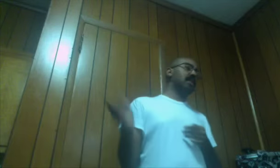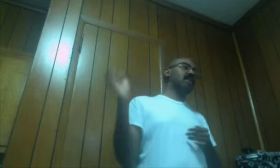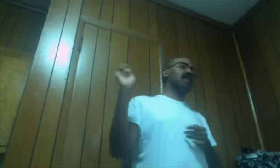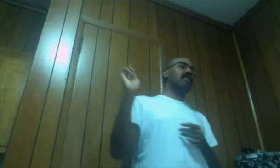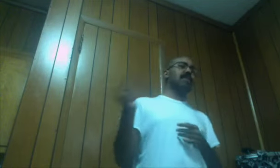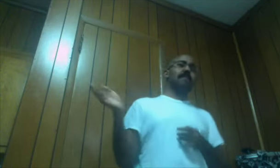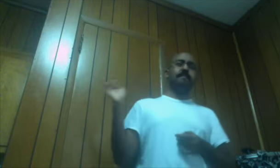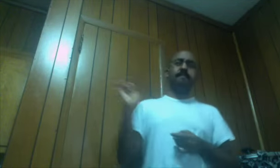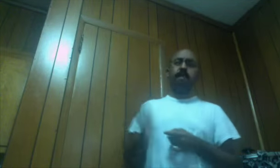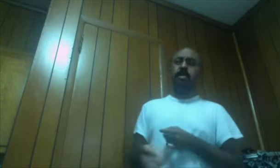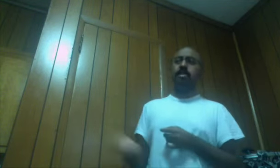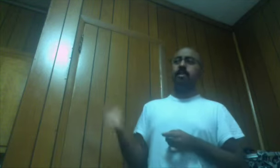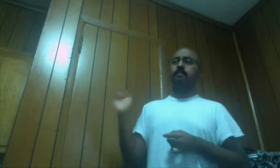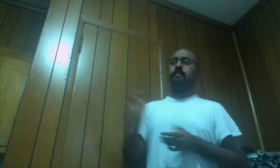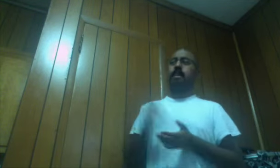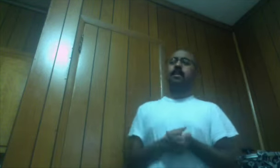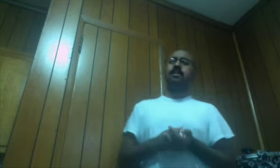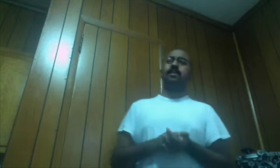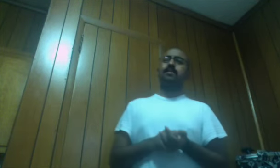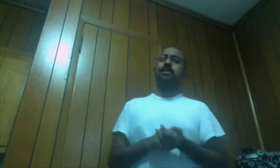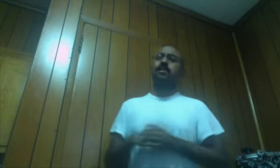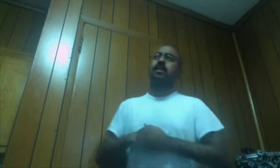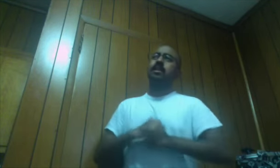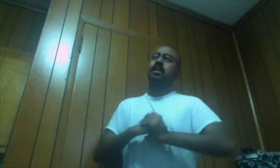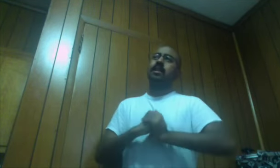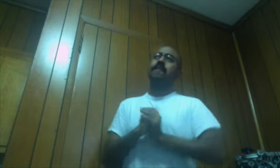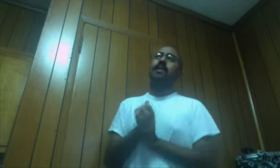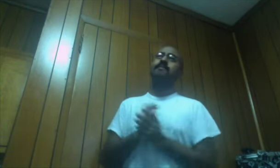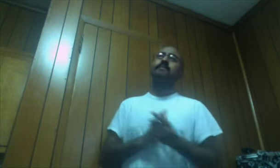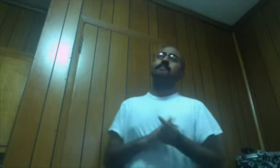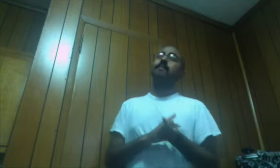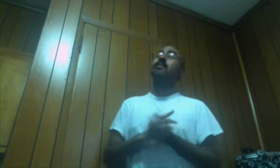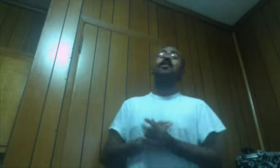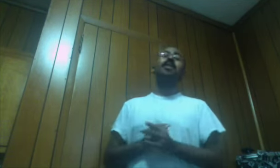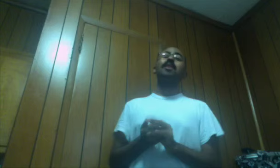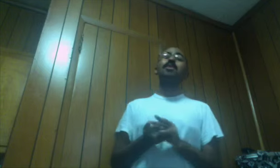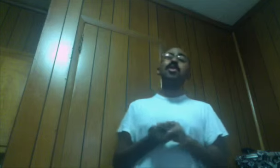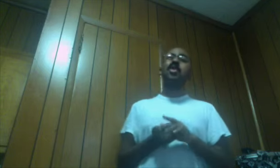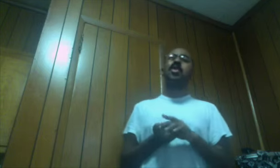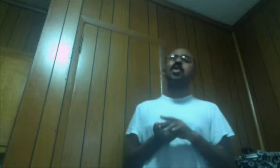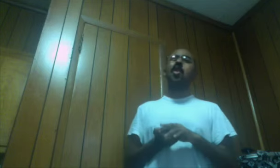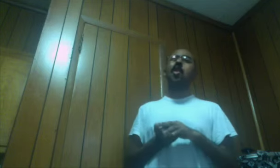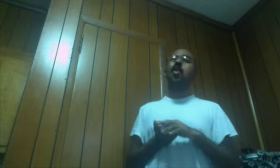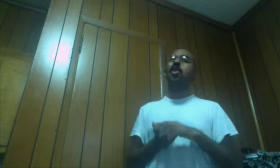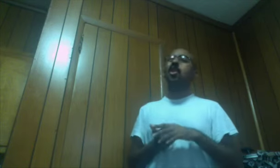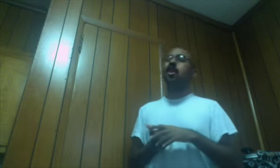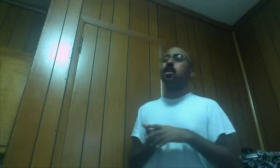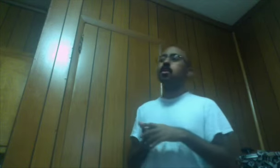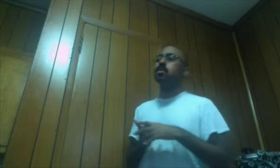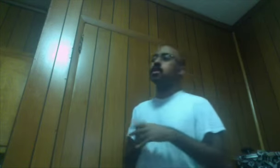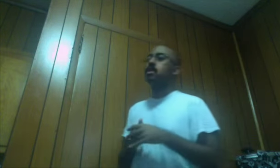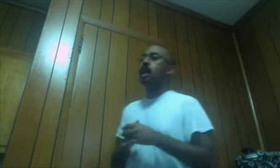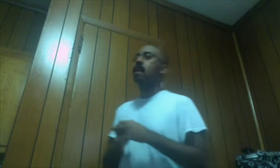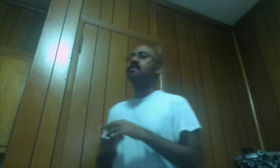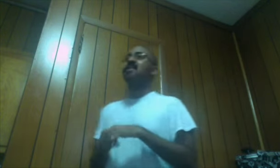Was A Monthly Manga Series If I Can Remember Yo It Was So Long Ago Since I Even Like